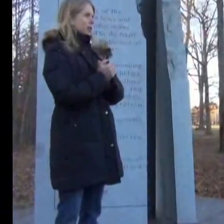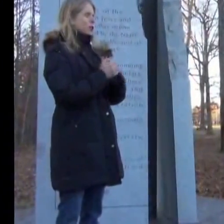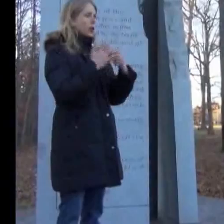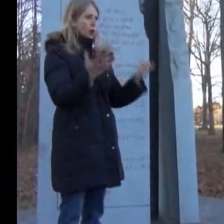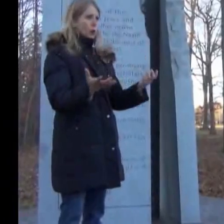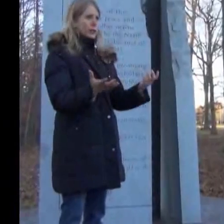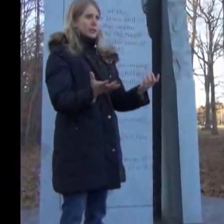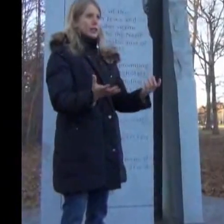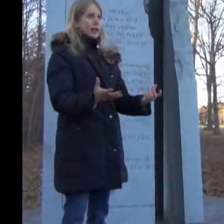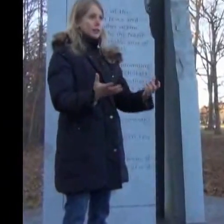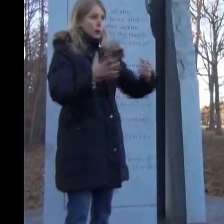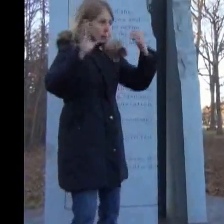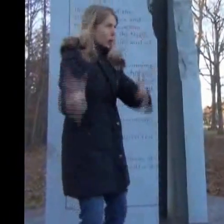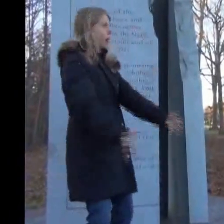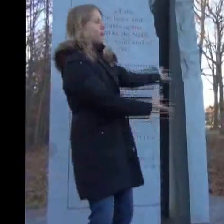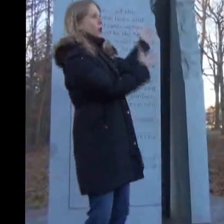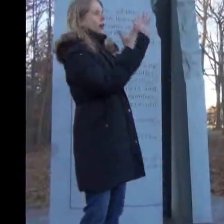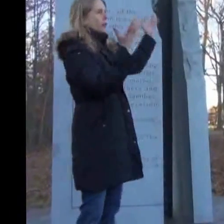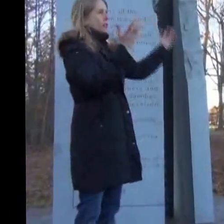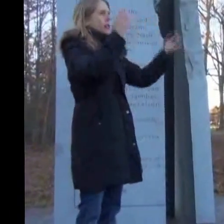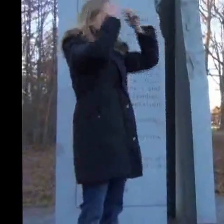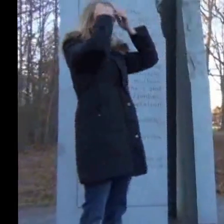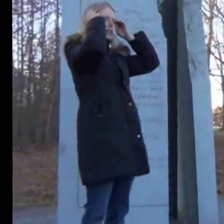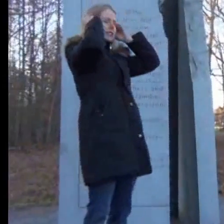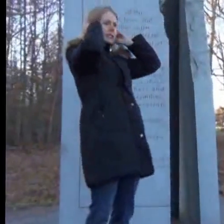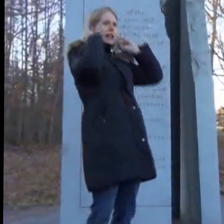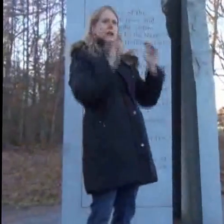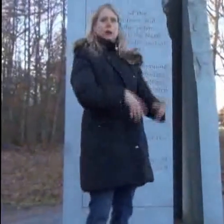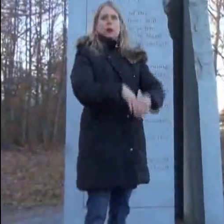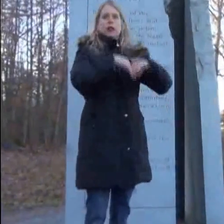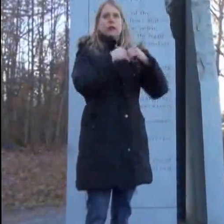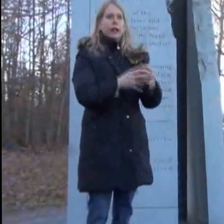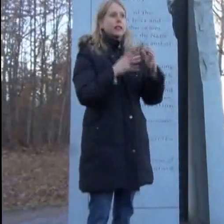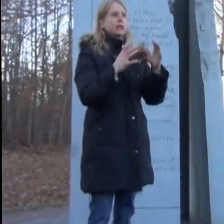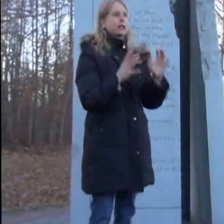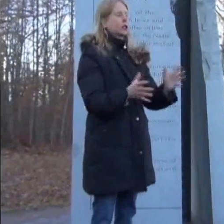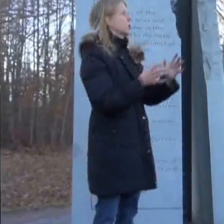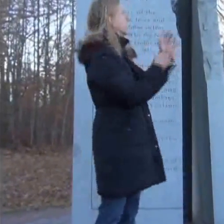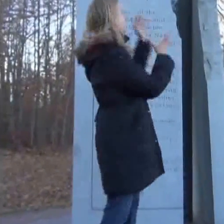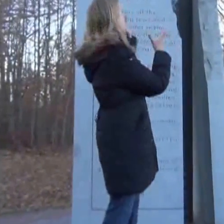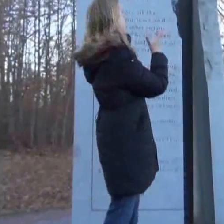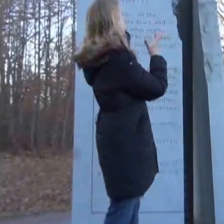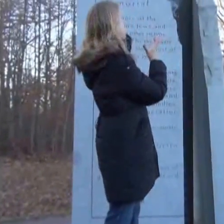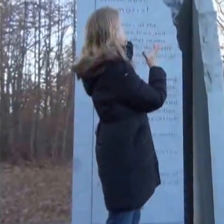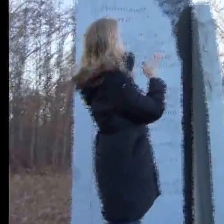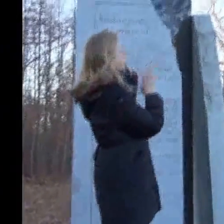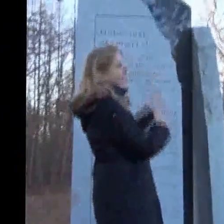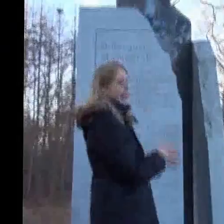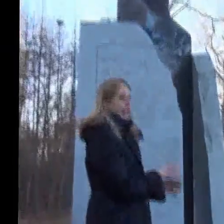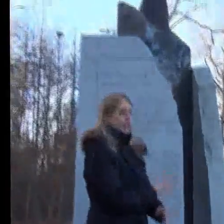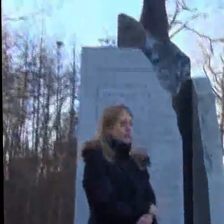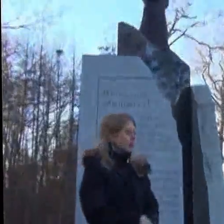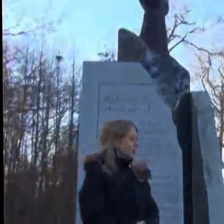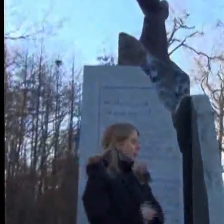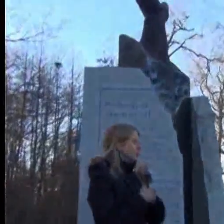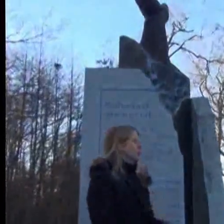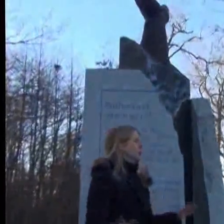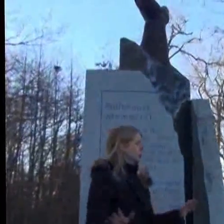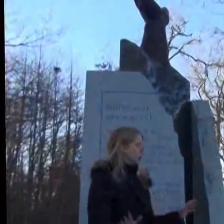So we decided, we went on more conversation, and they decided we were going to make the tattooing of the hand a spiritual